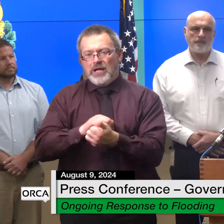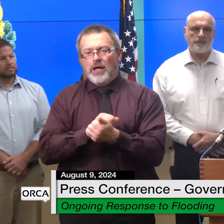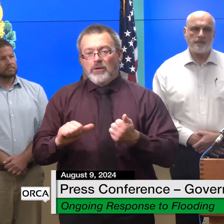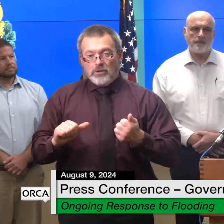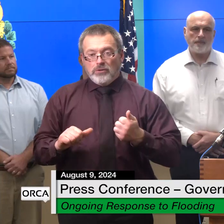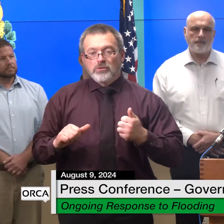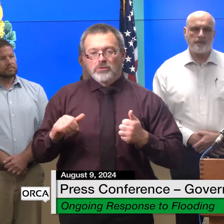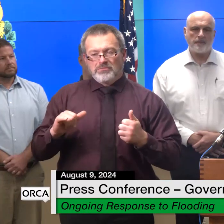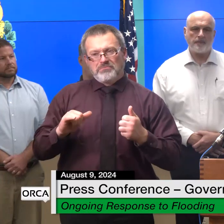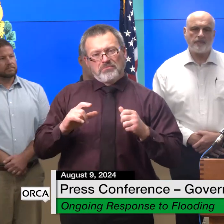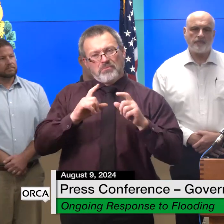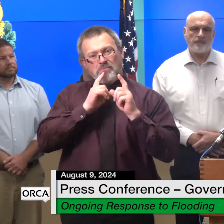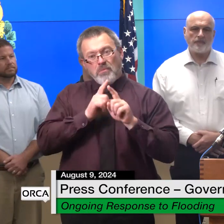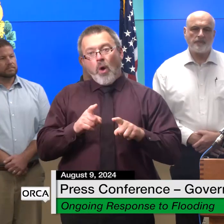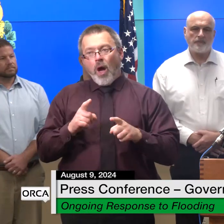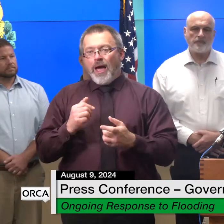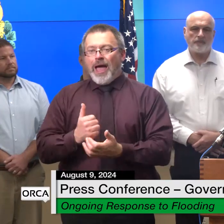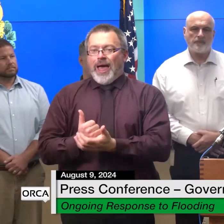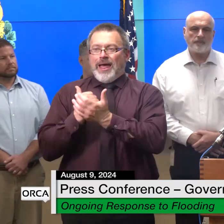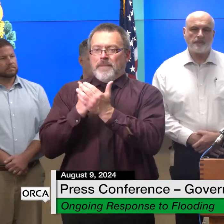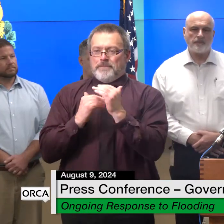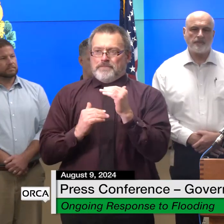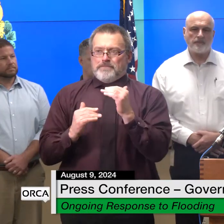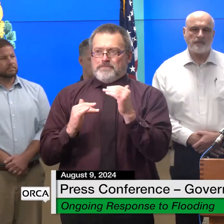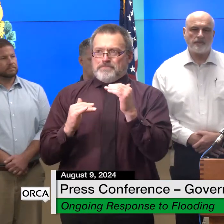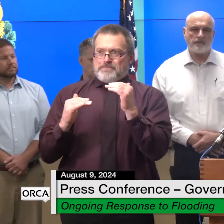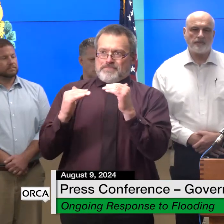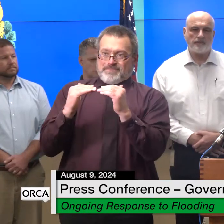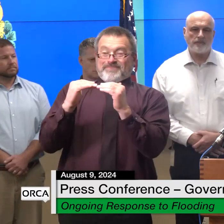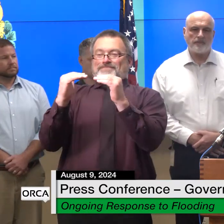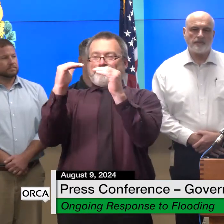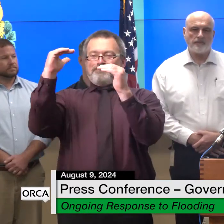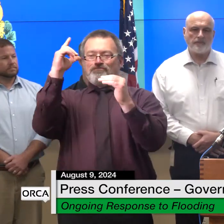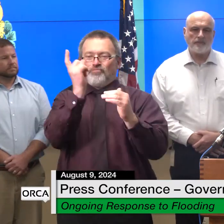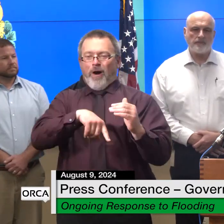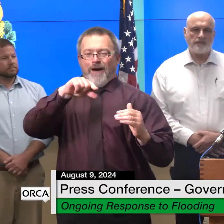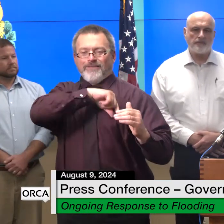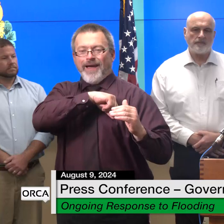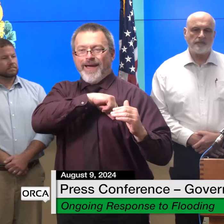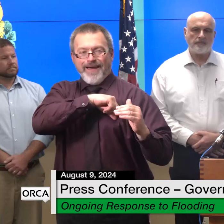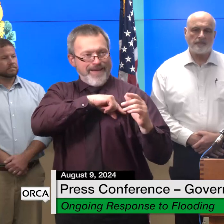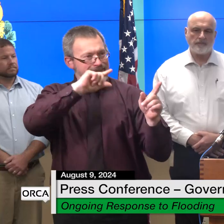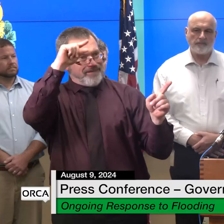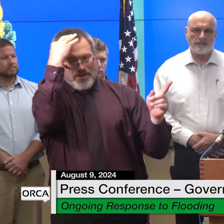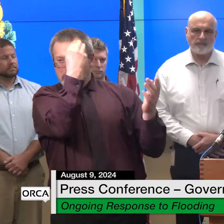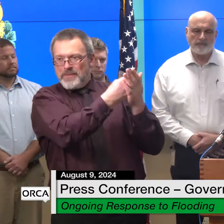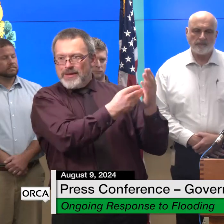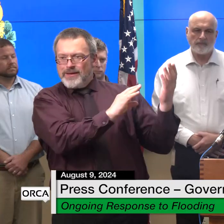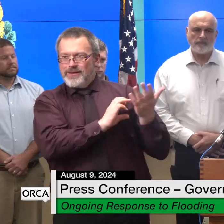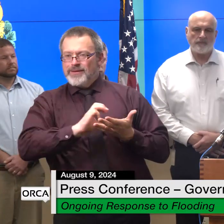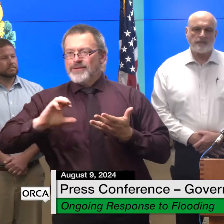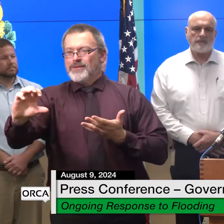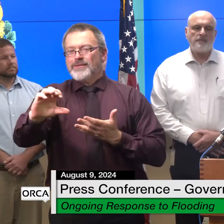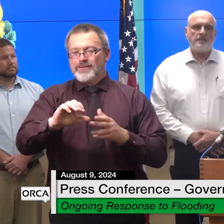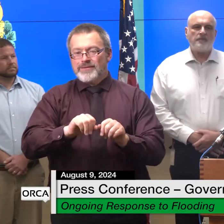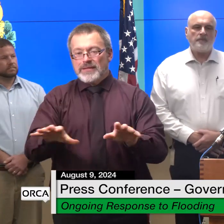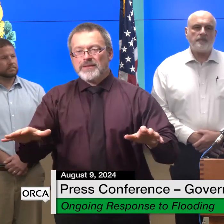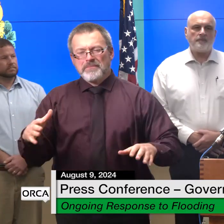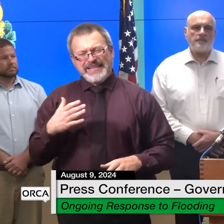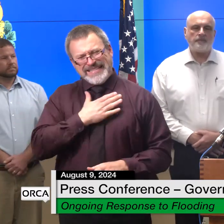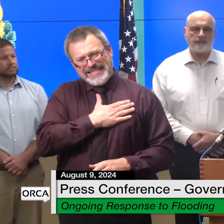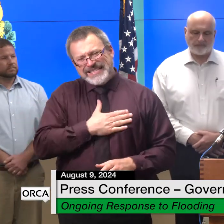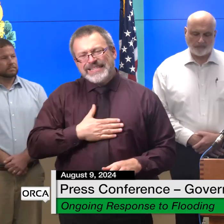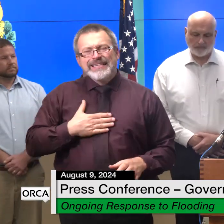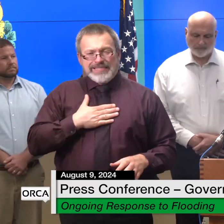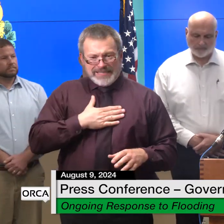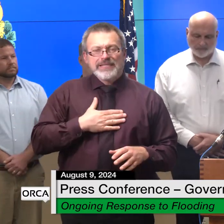the thresholds that might trigger federal assistance so please help your neighbors and